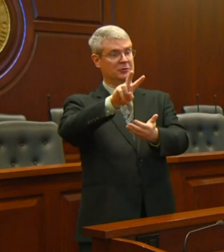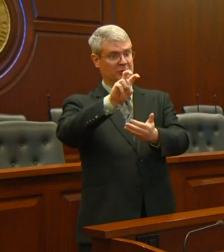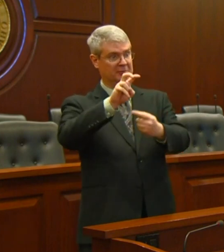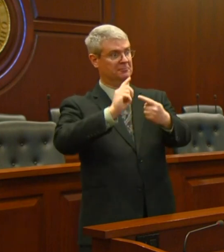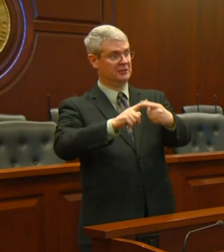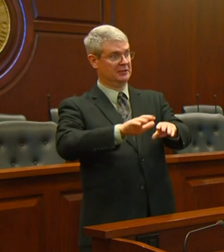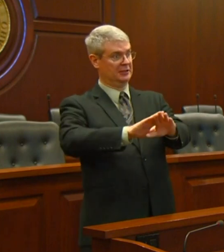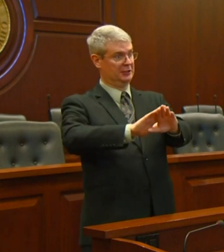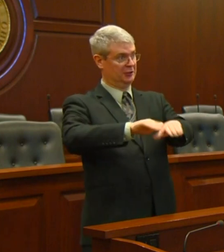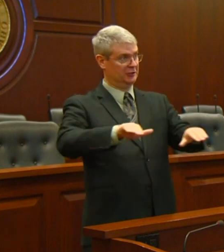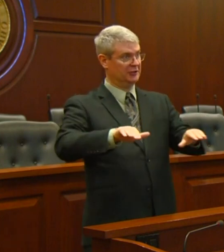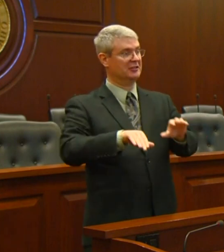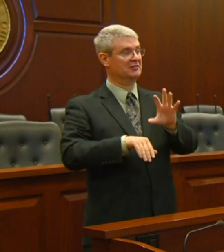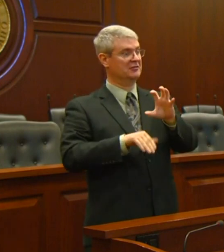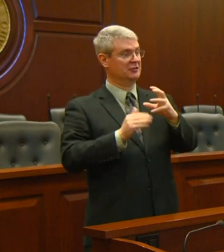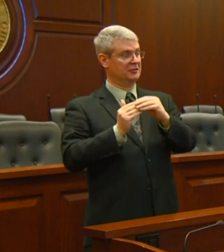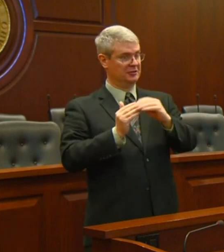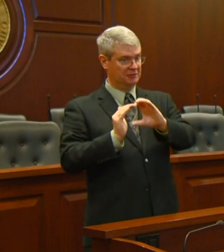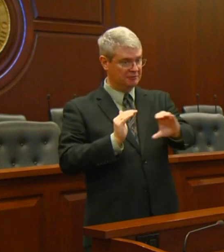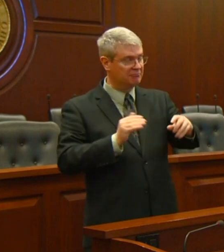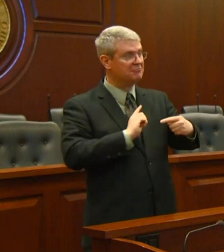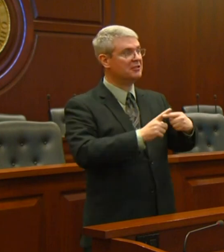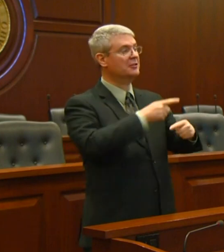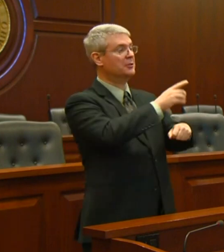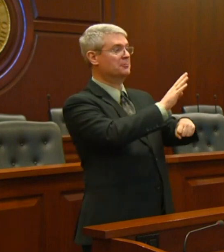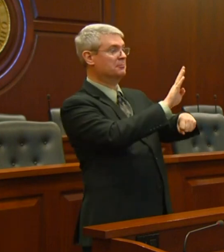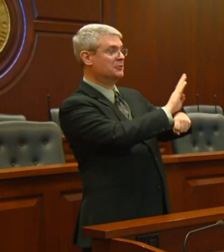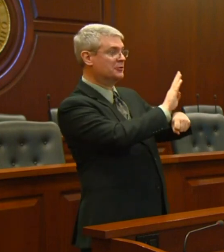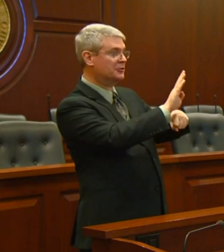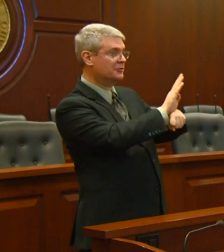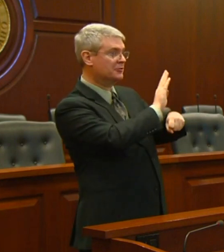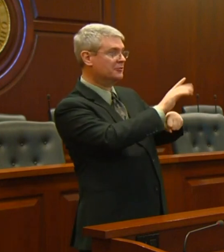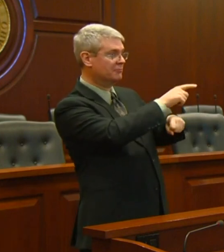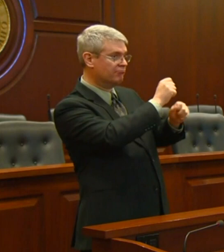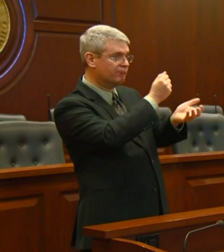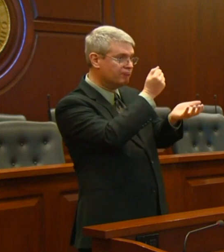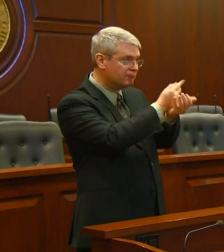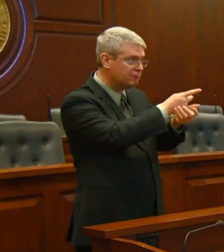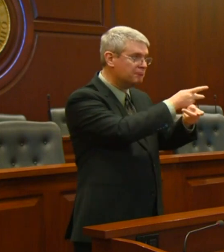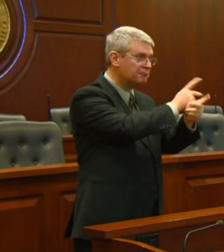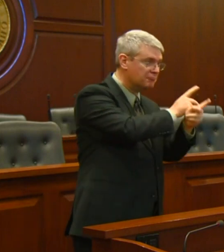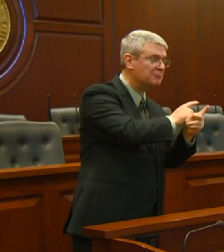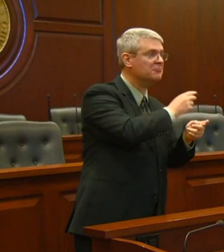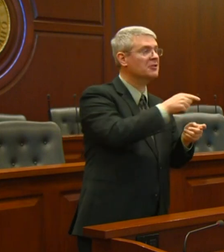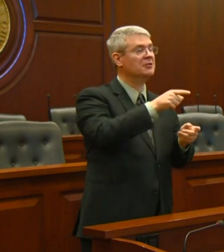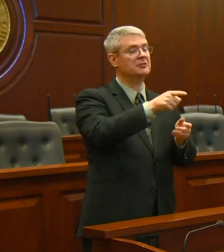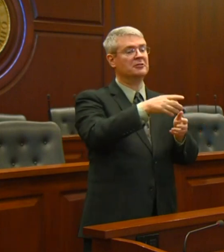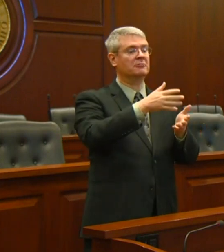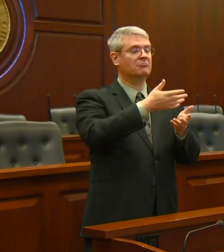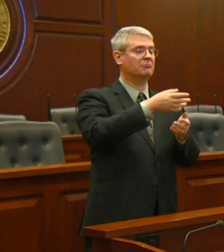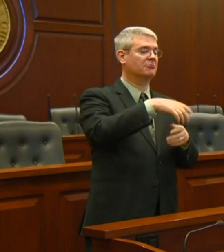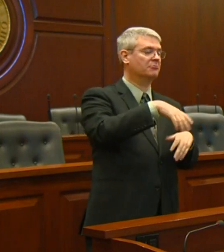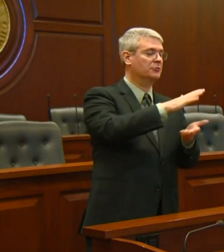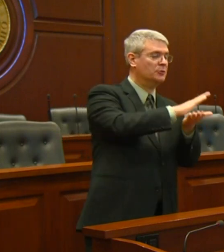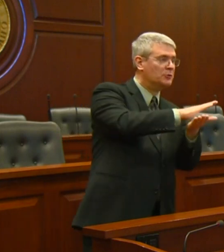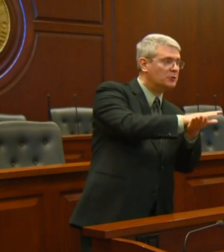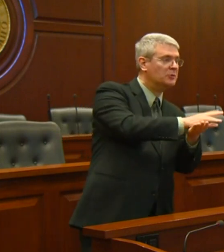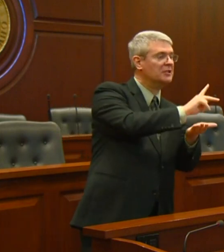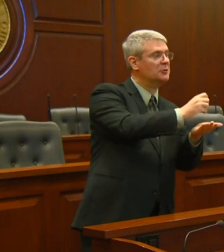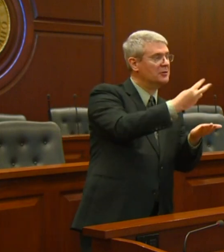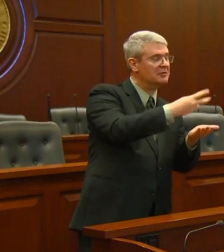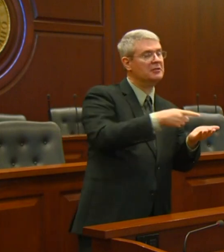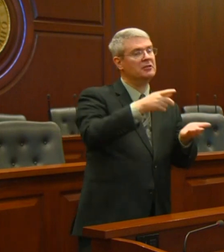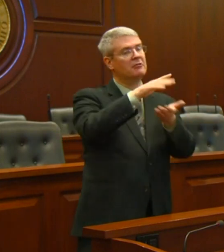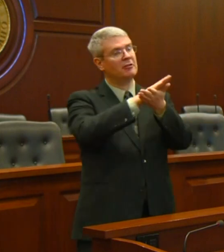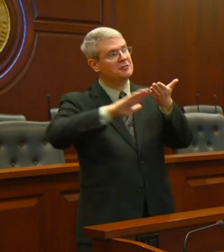educational stabilization fund, for school districts, for colleges, among other things. To bolster the